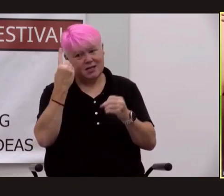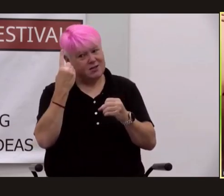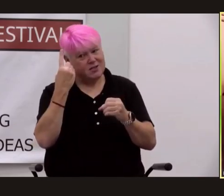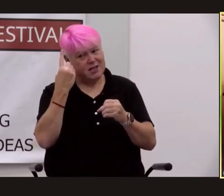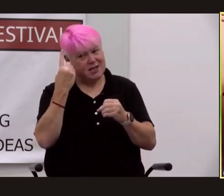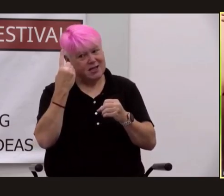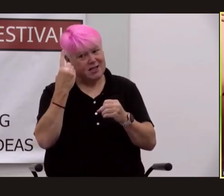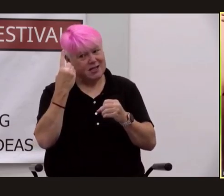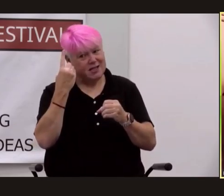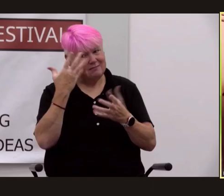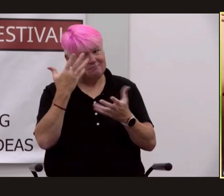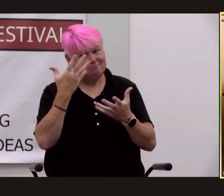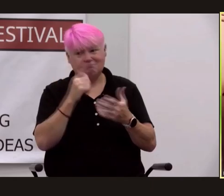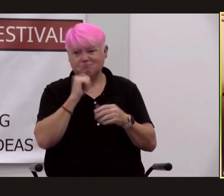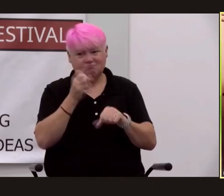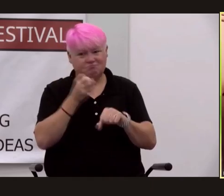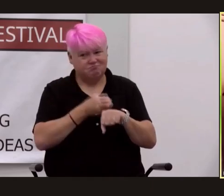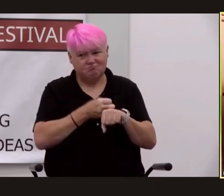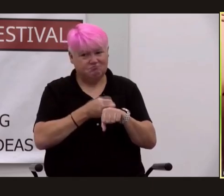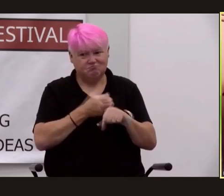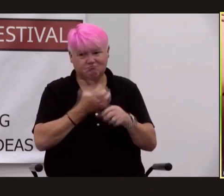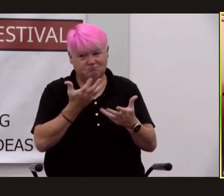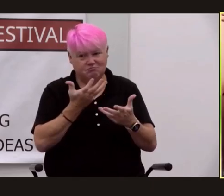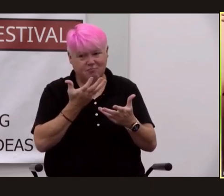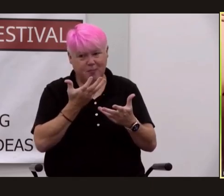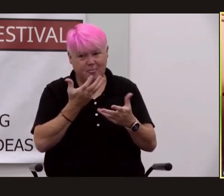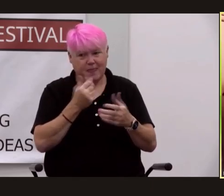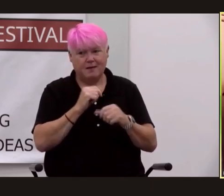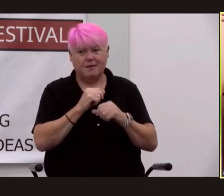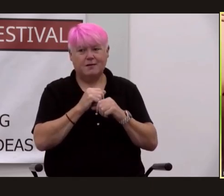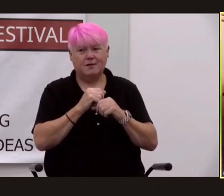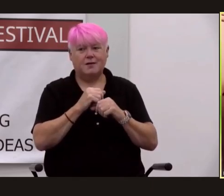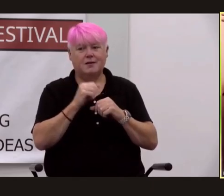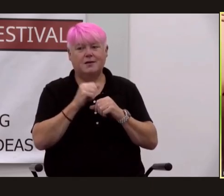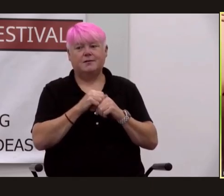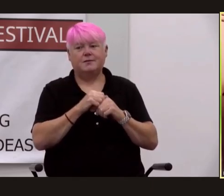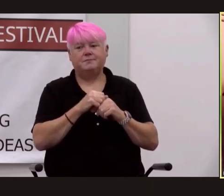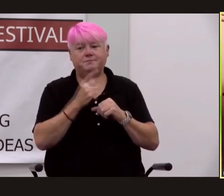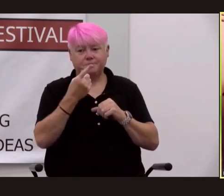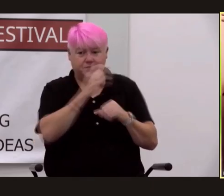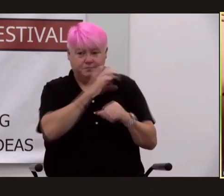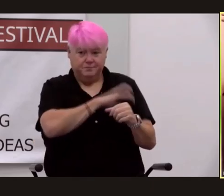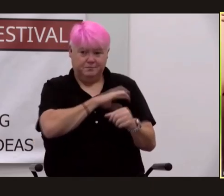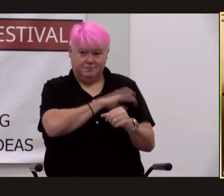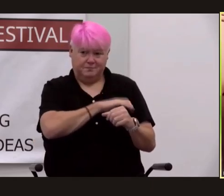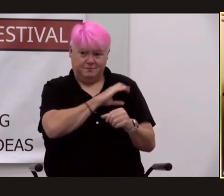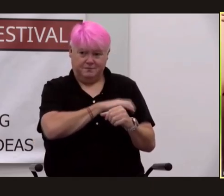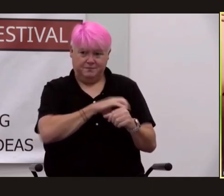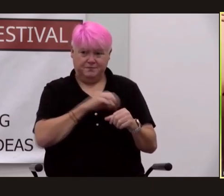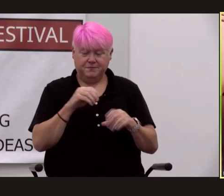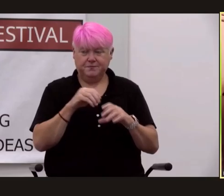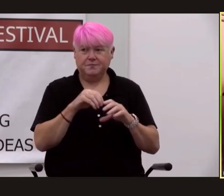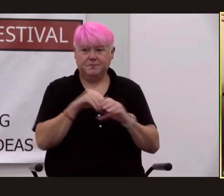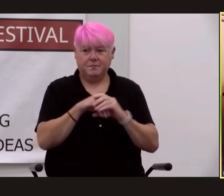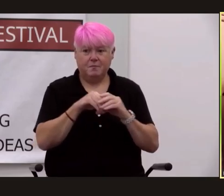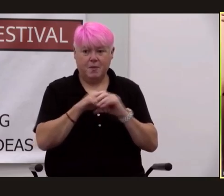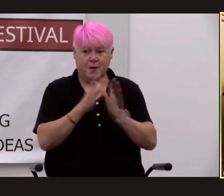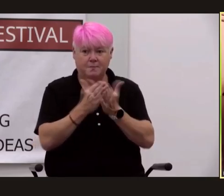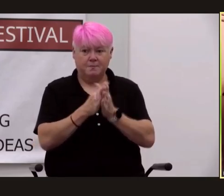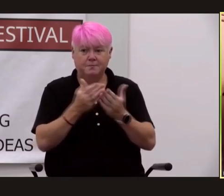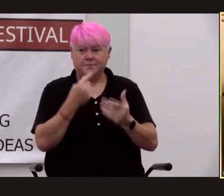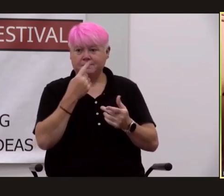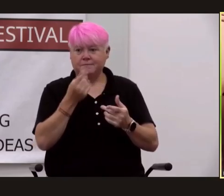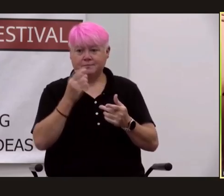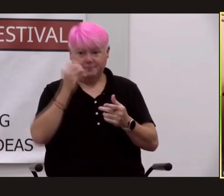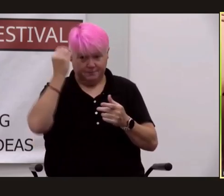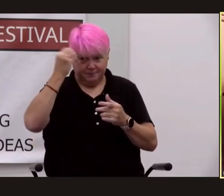outlandish or experimental indeed edward teller one of my characters one of the real life characters in my novel said to oppie i'm not even